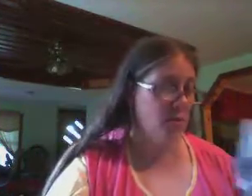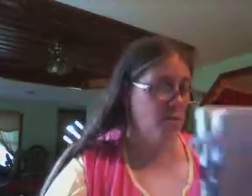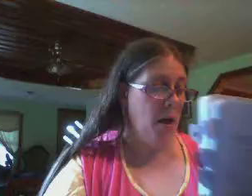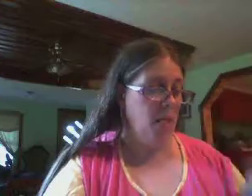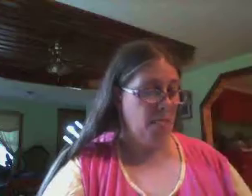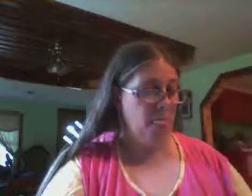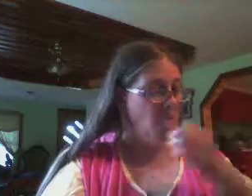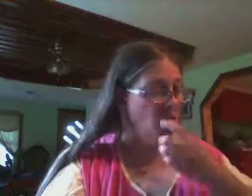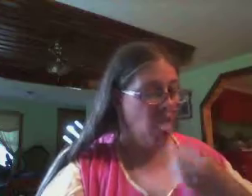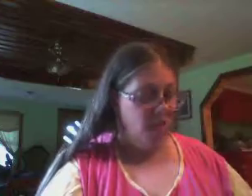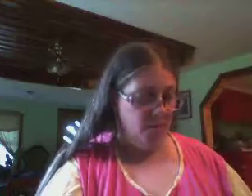comments below.